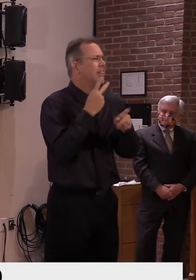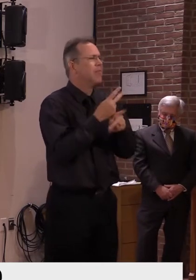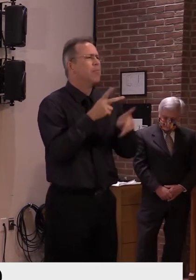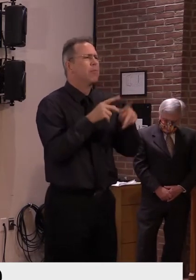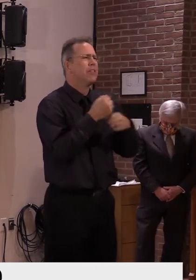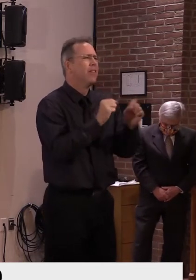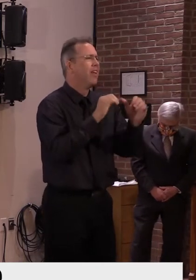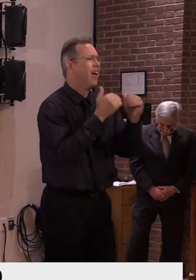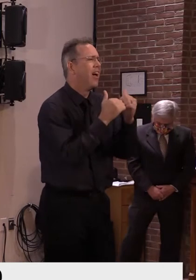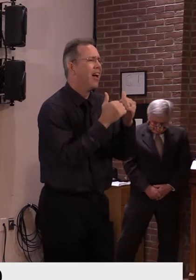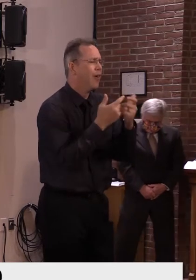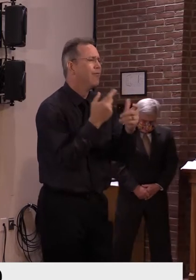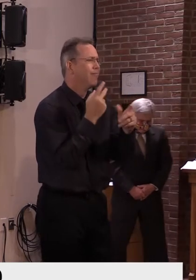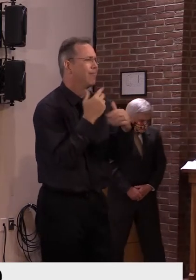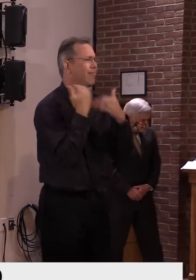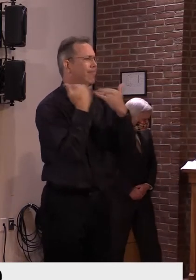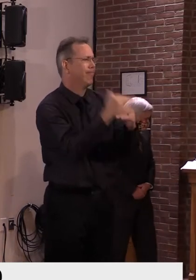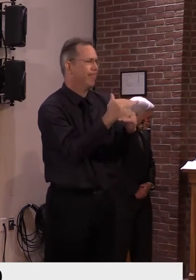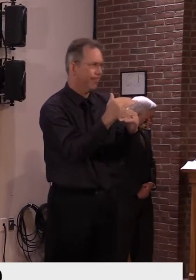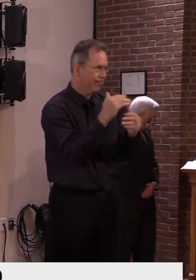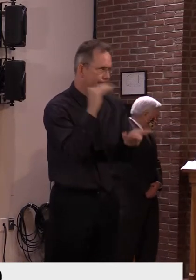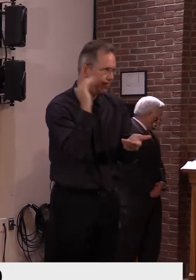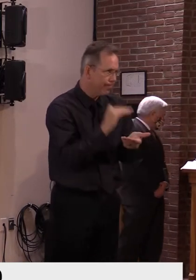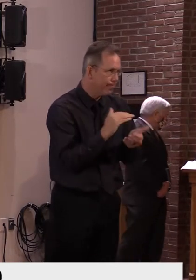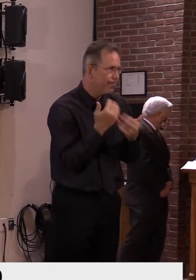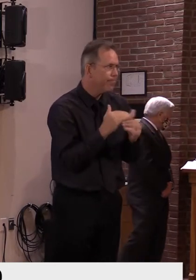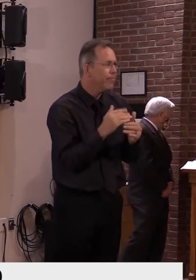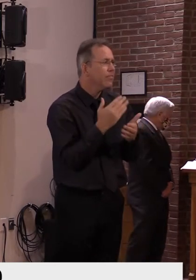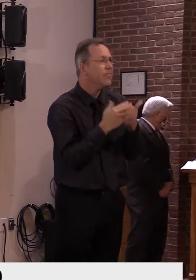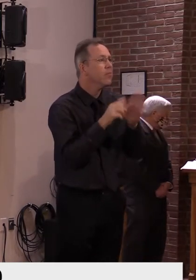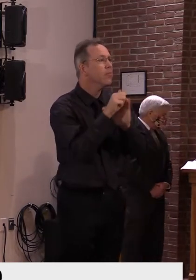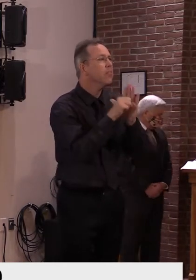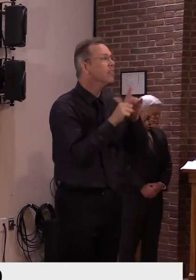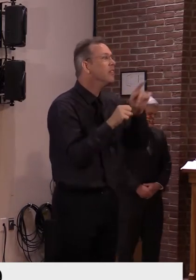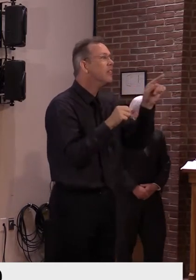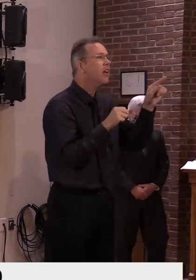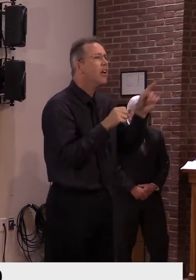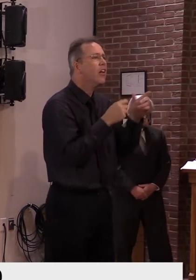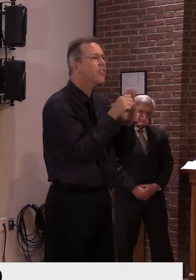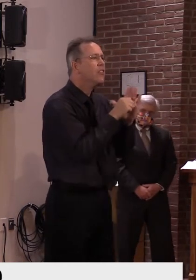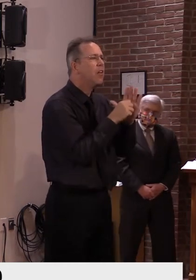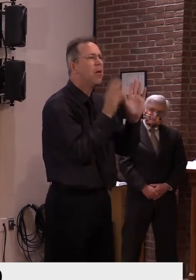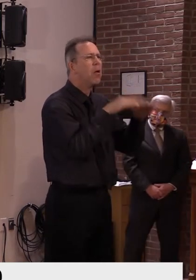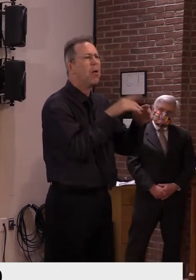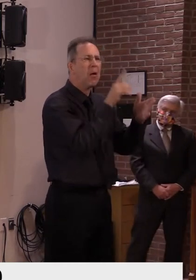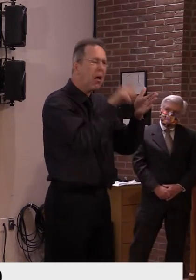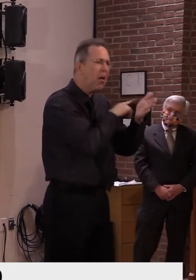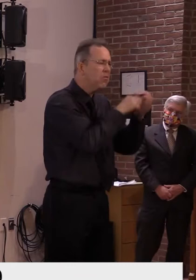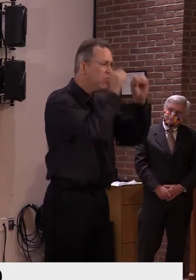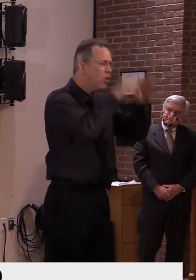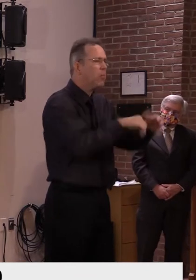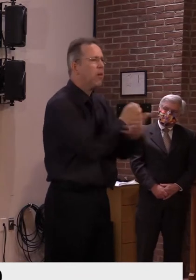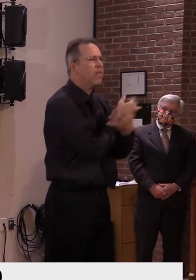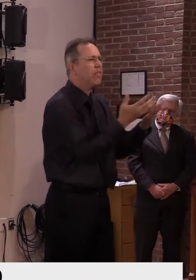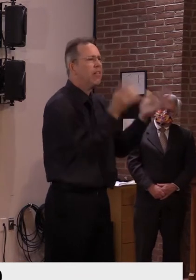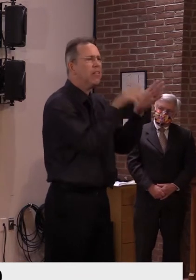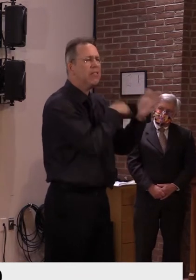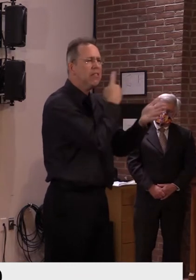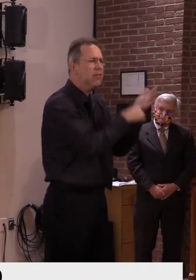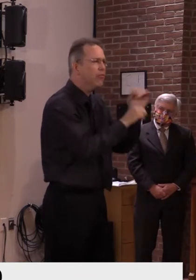Vermont, while other states have suspended theirs. You can view the updated guidance at accd